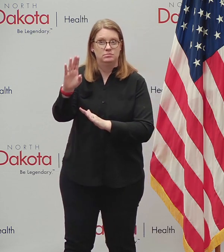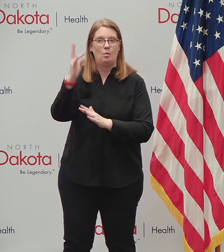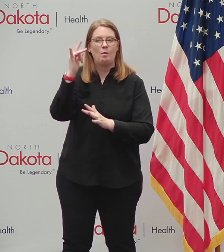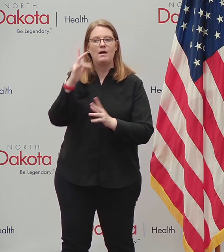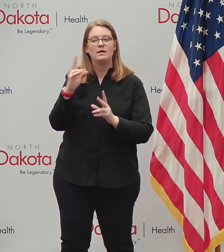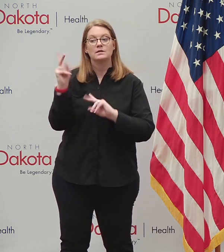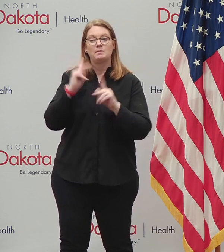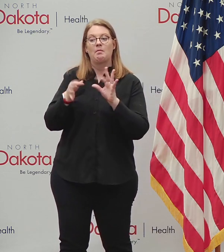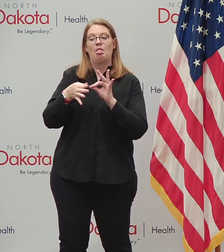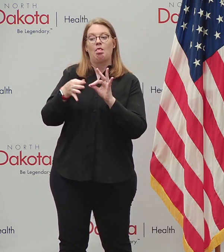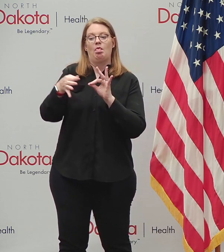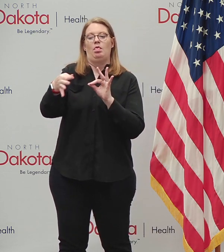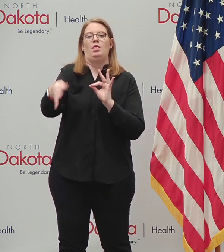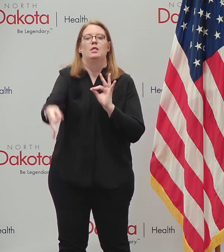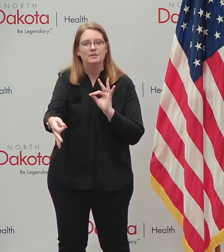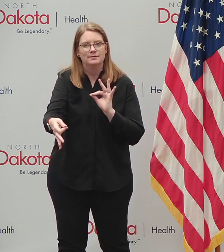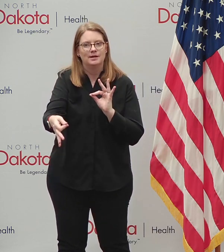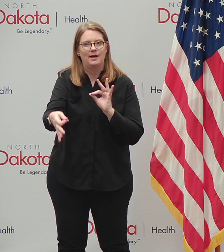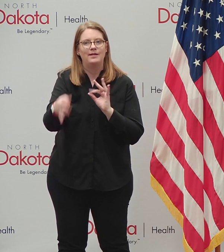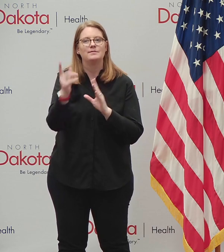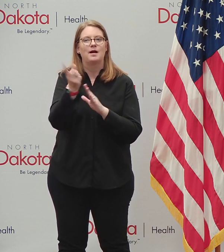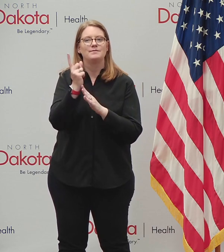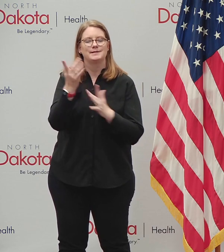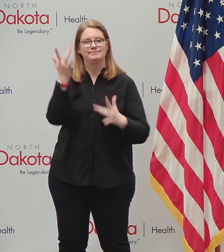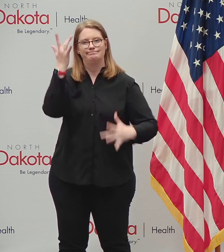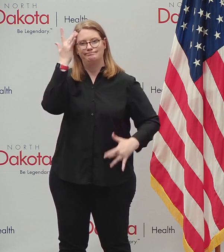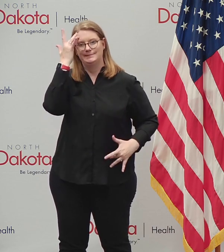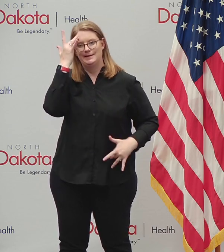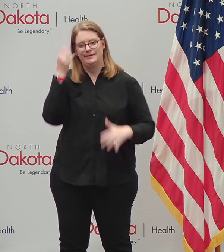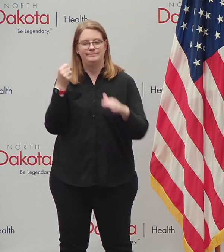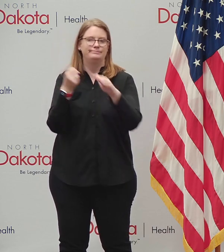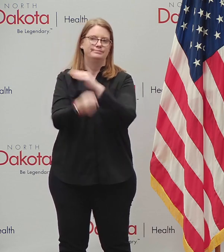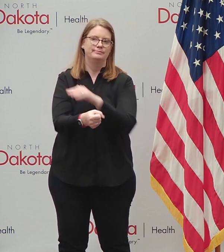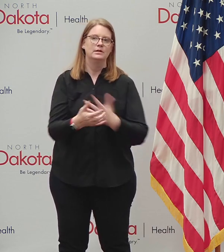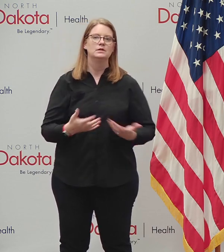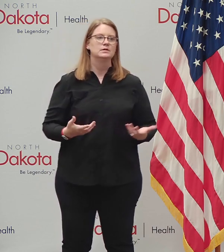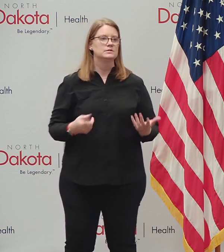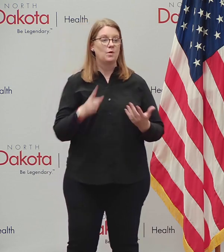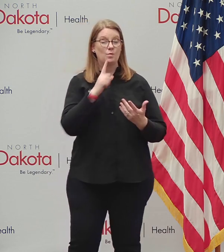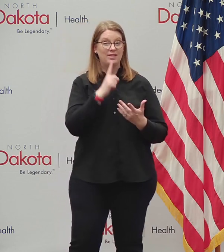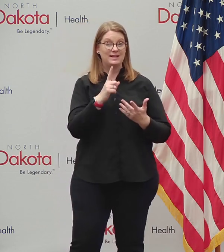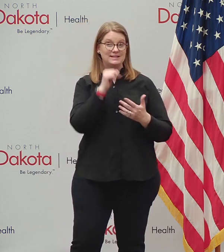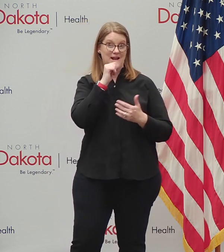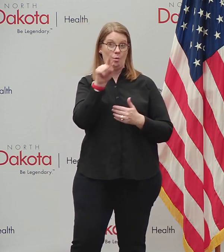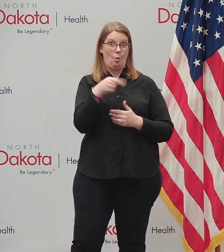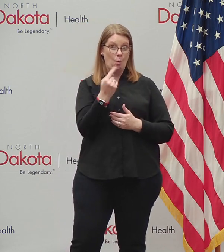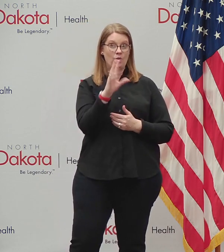just COVID related. It relates to the whole, you know, health care system.